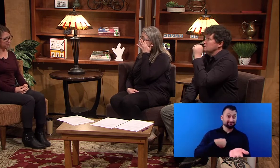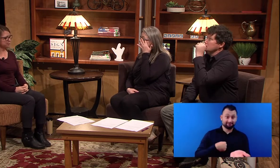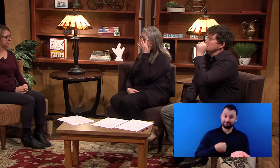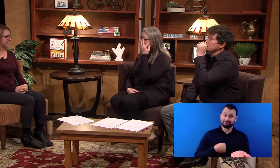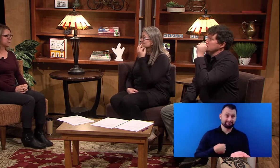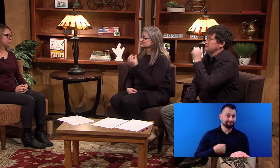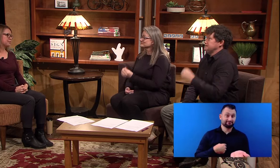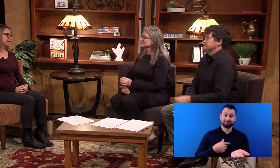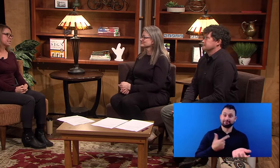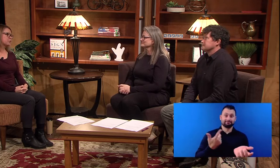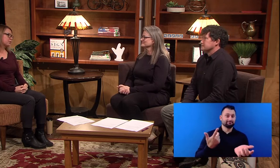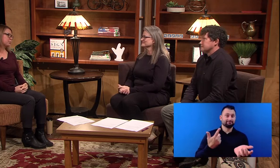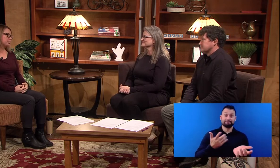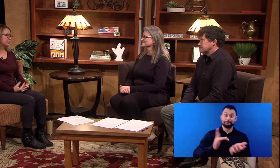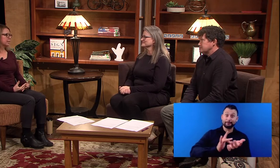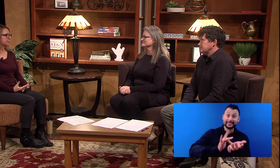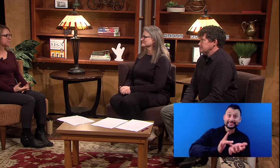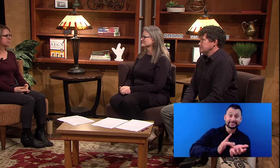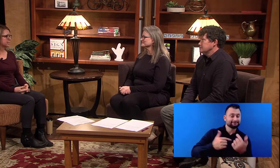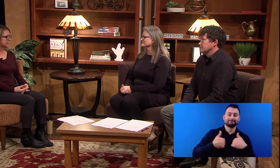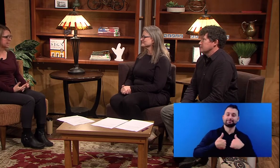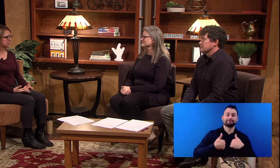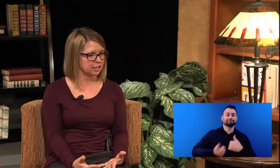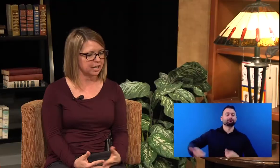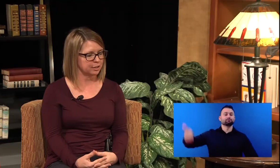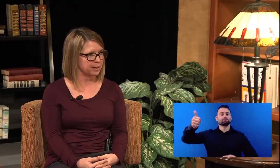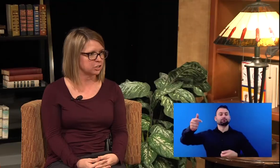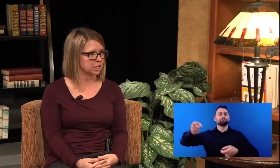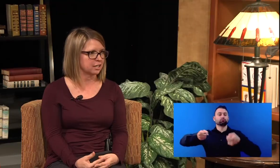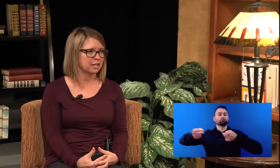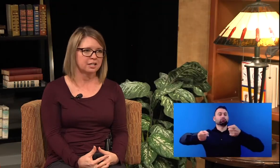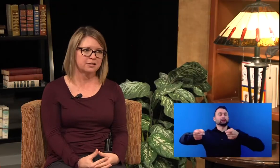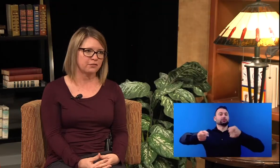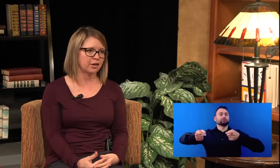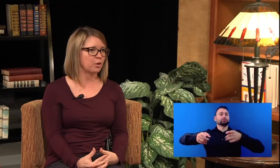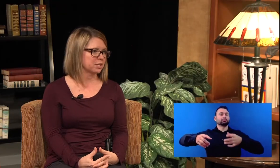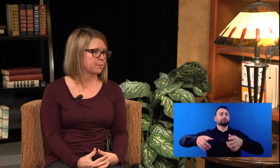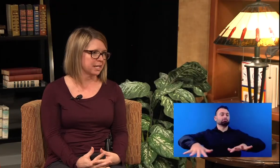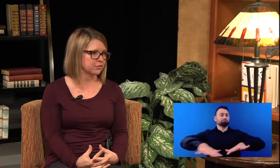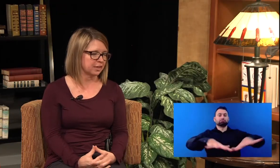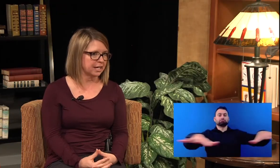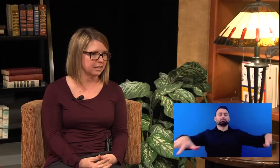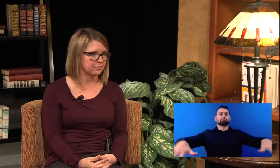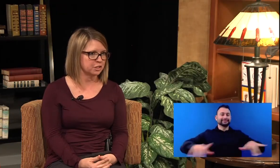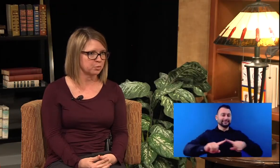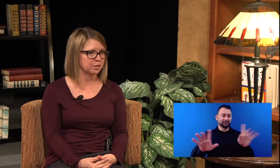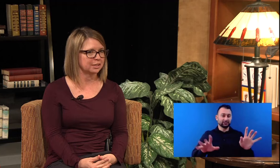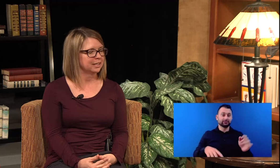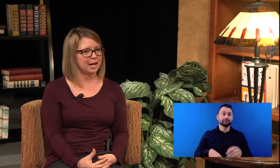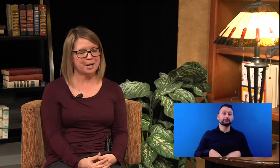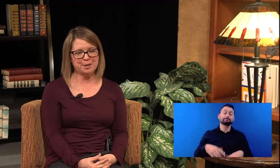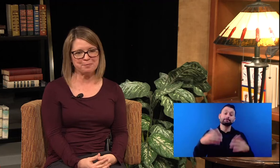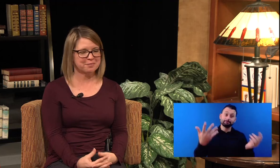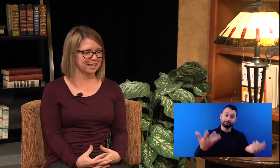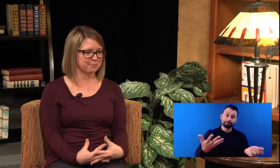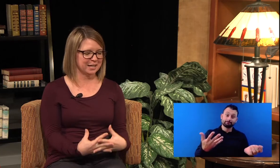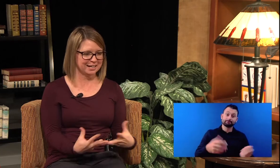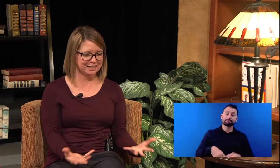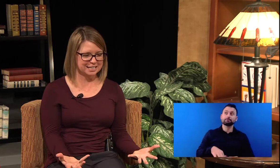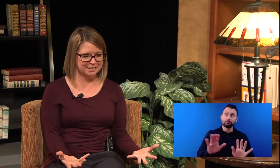provide treatment. So it'd be really up to the doctor and the patient to figure out what's best for that individual. Um, but I'd like to